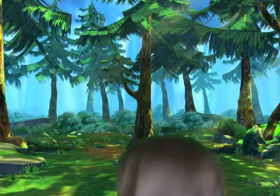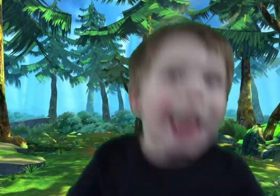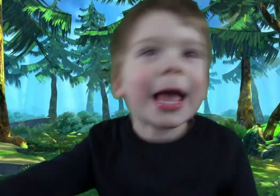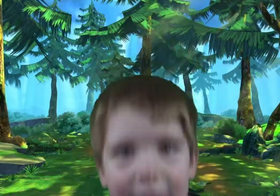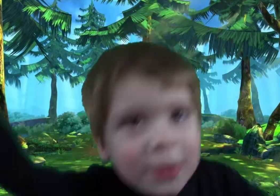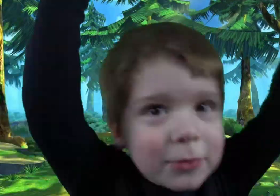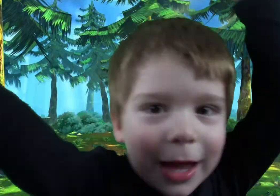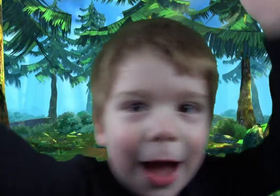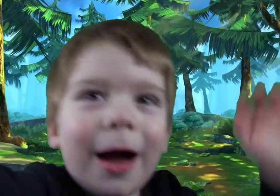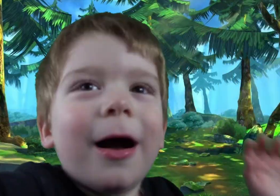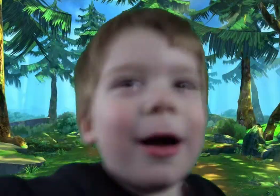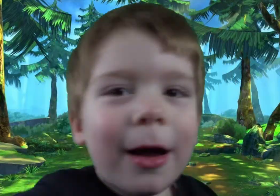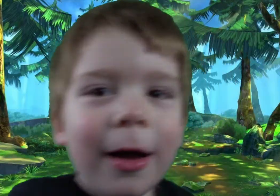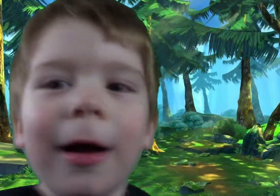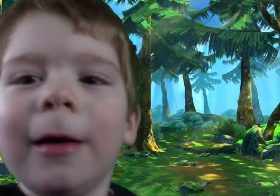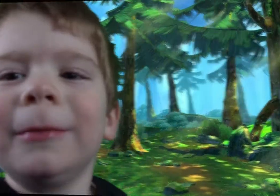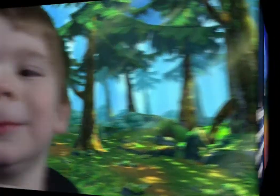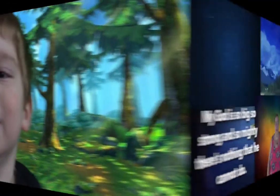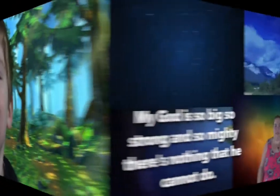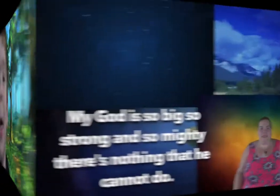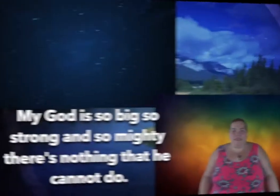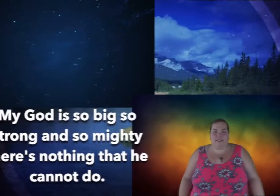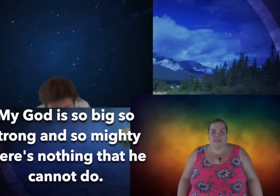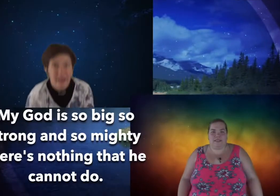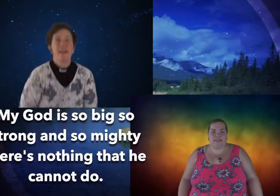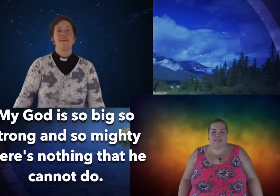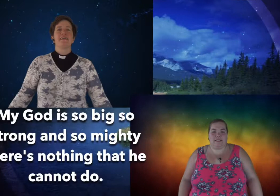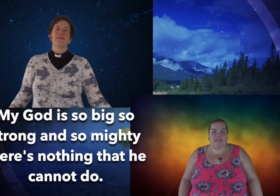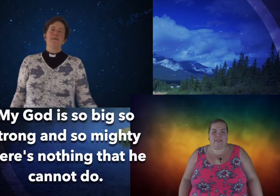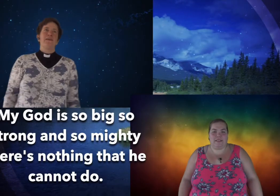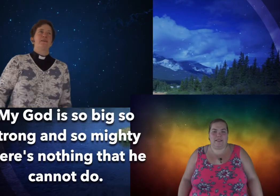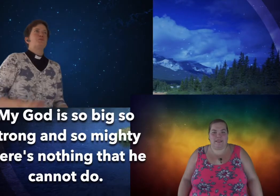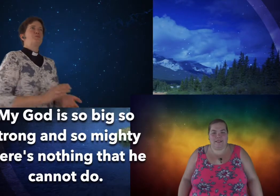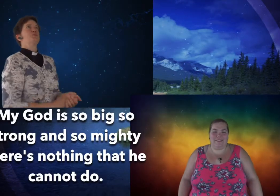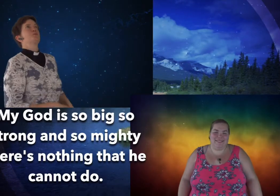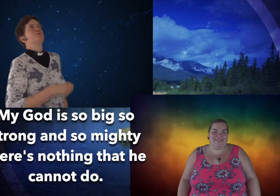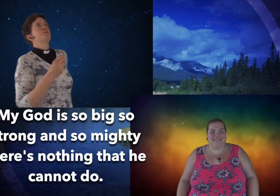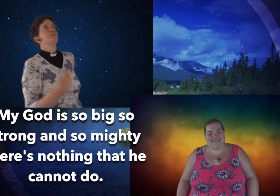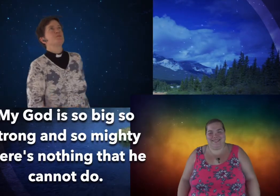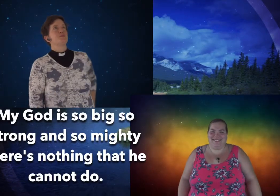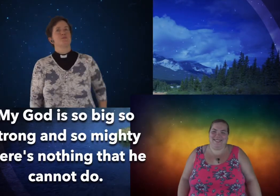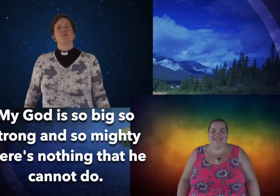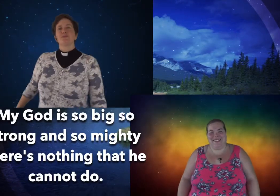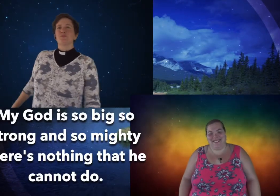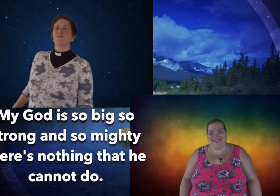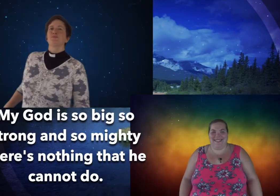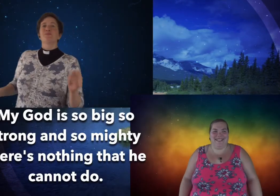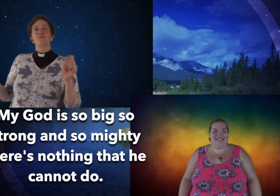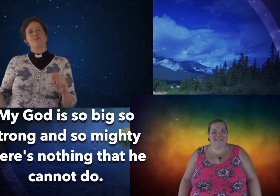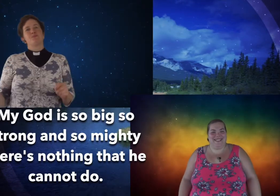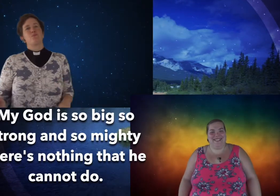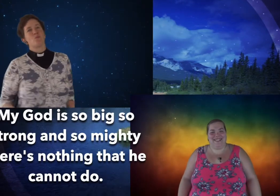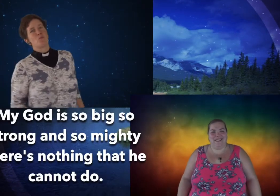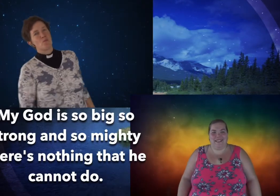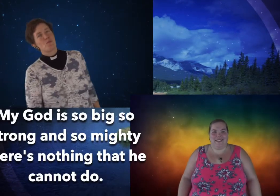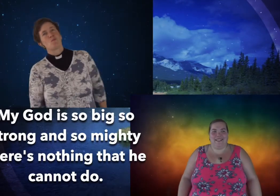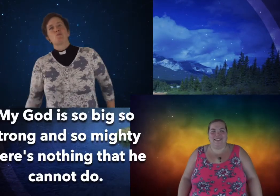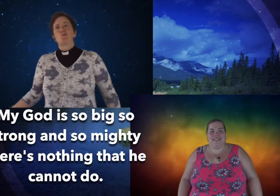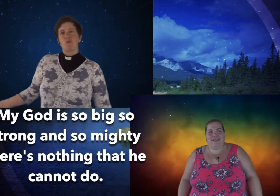god